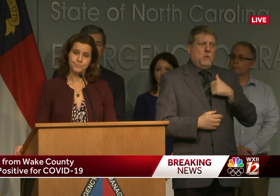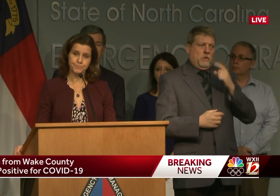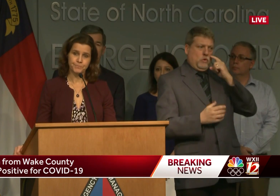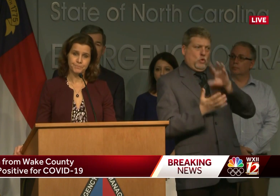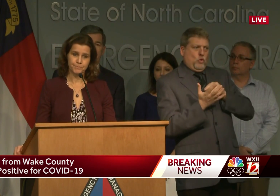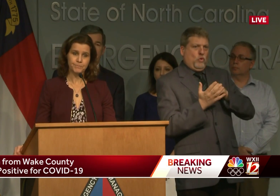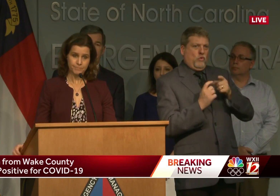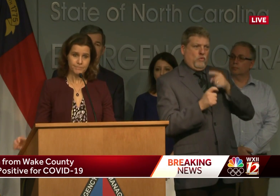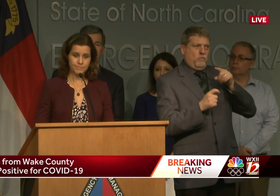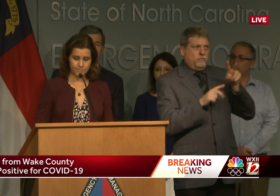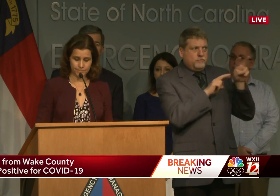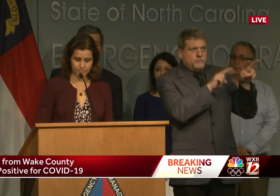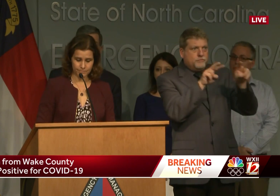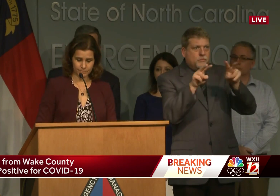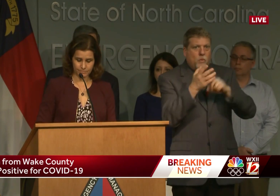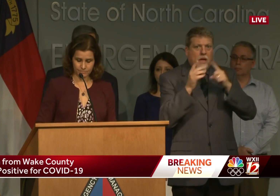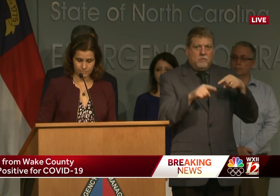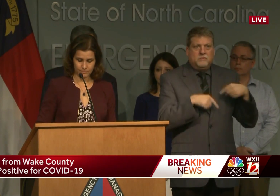people.